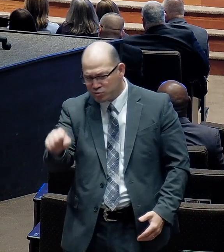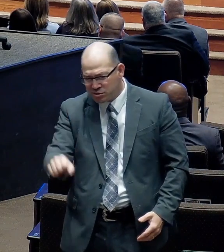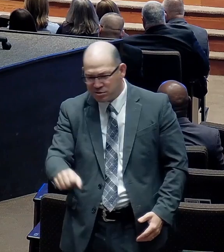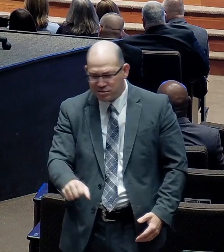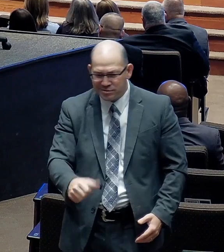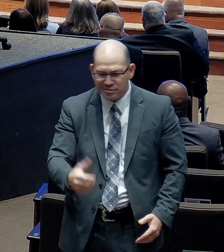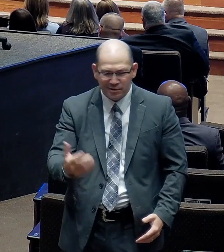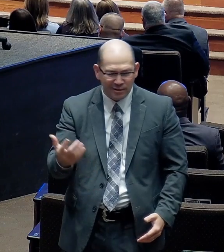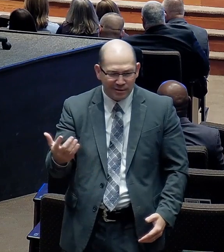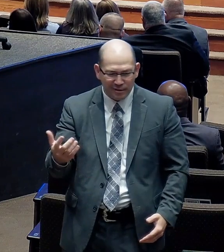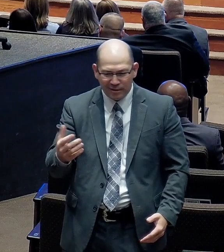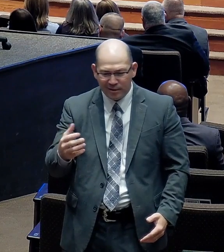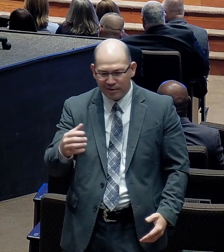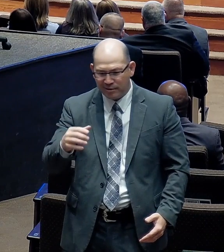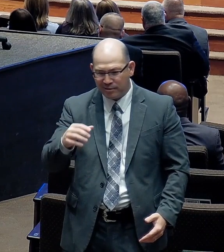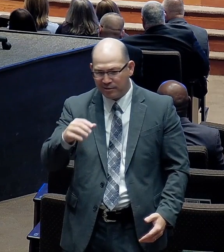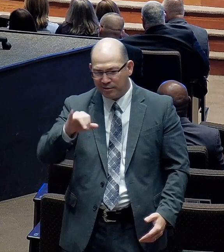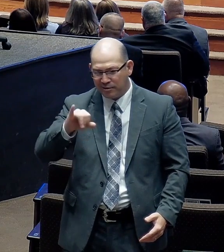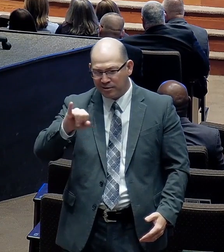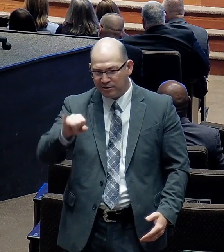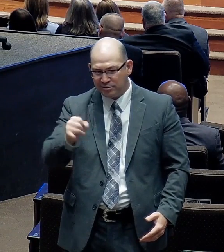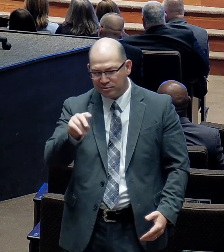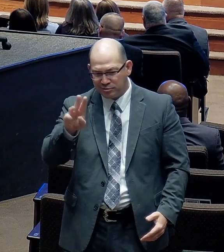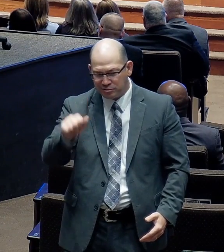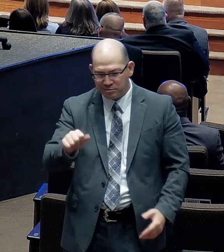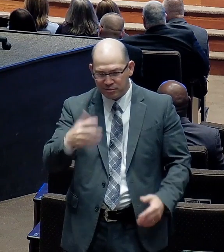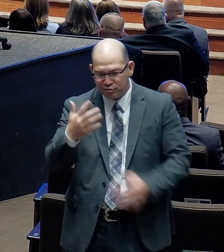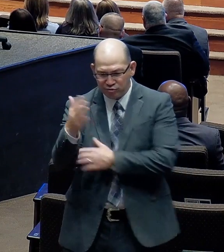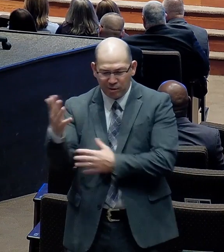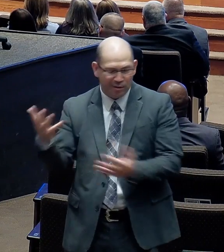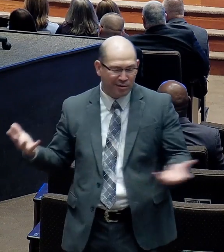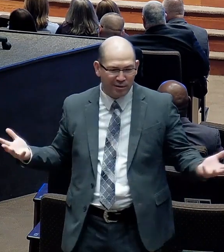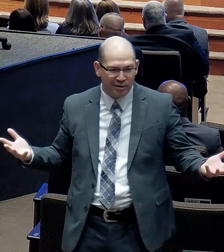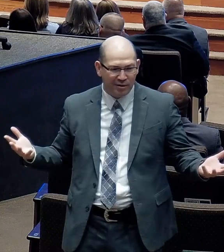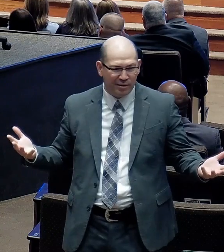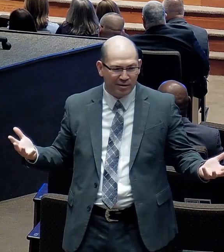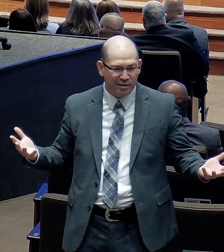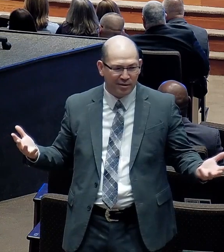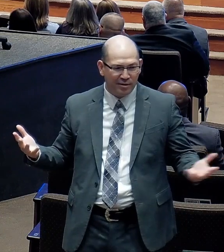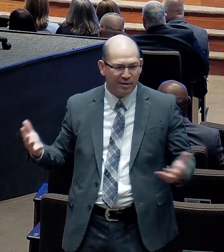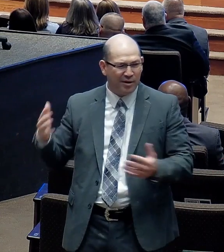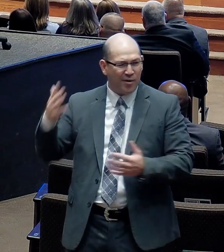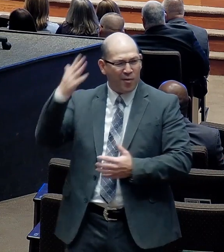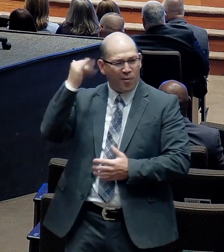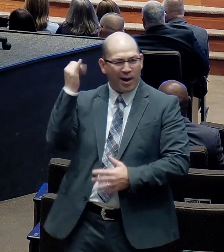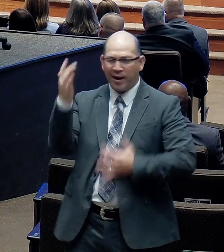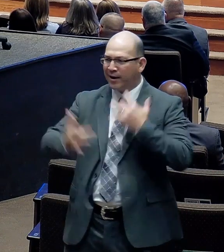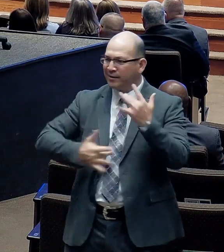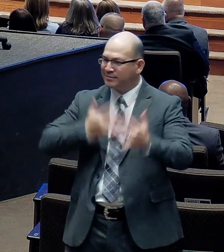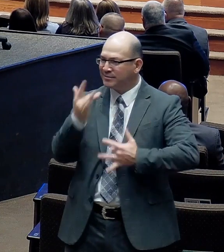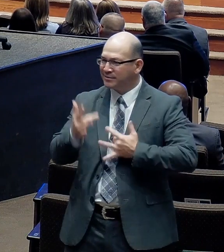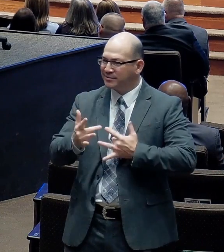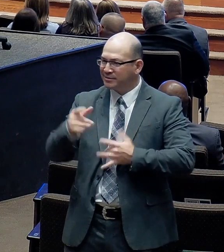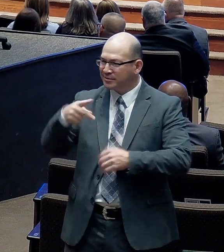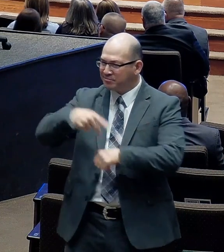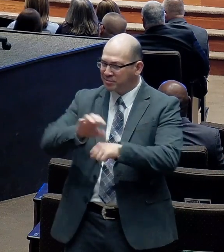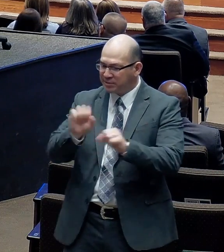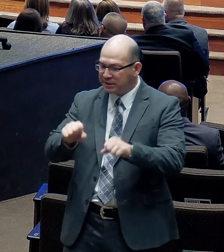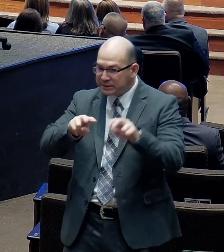You know the difference. He had a vision. He could see. He wasn't